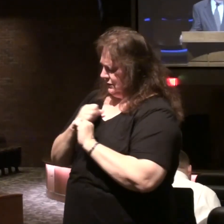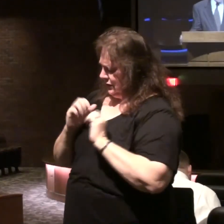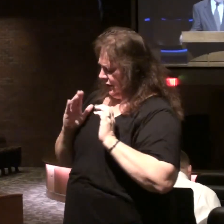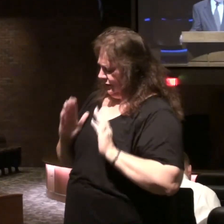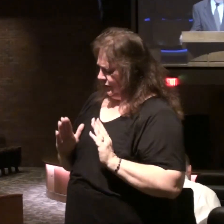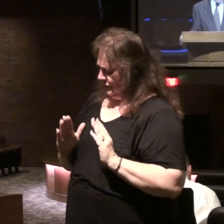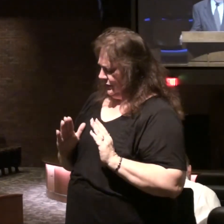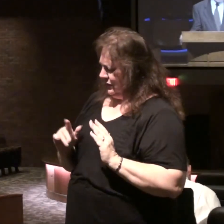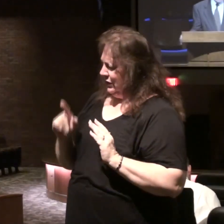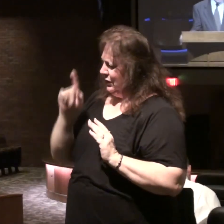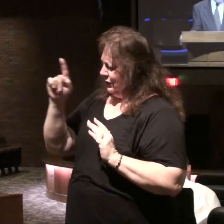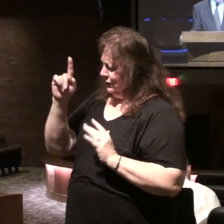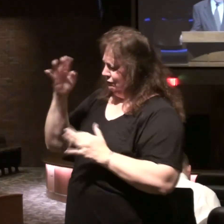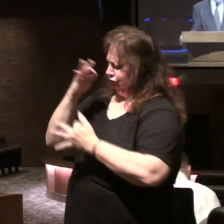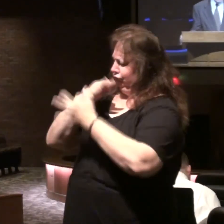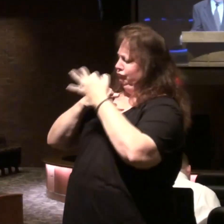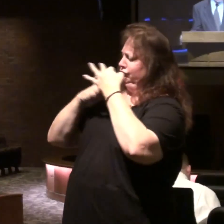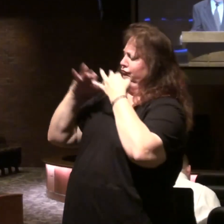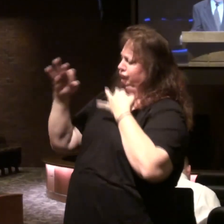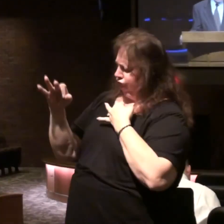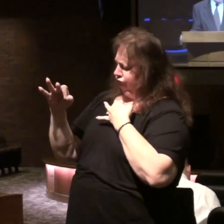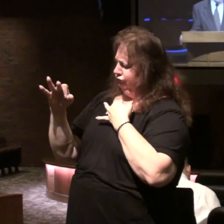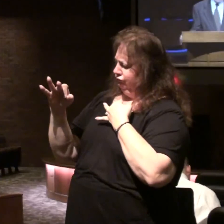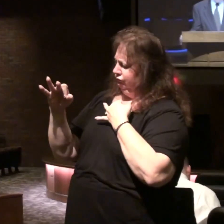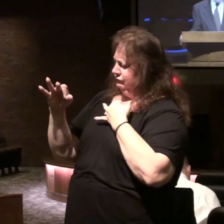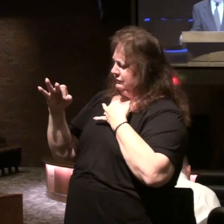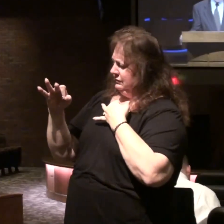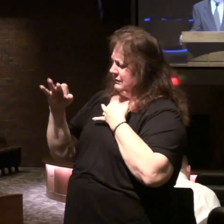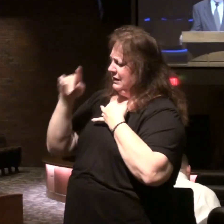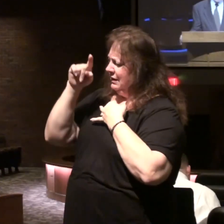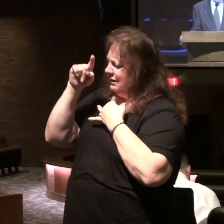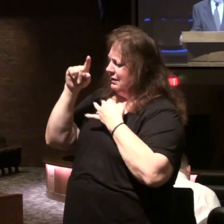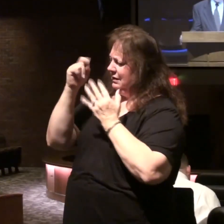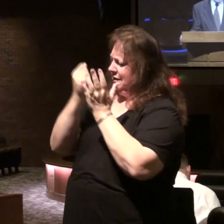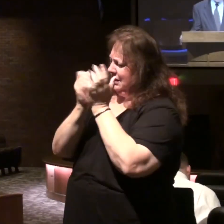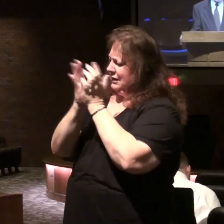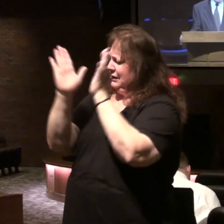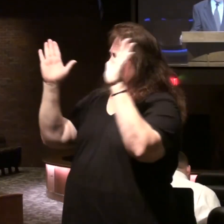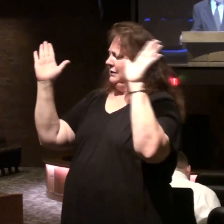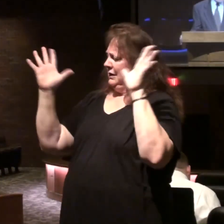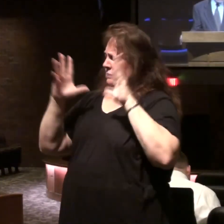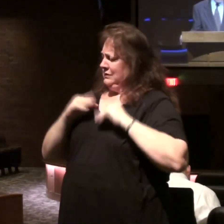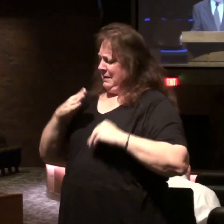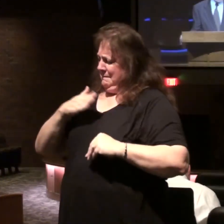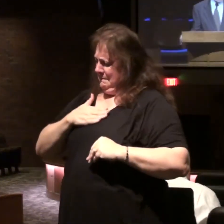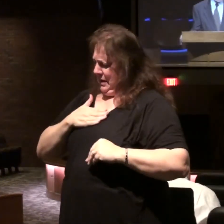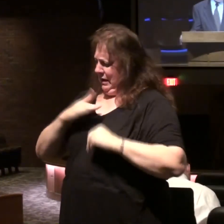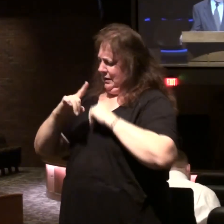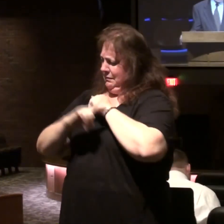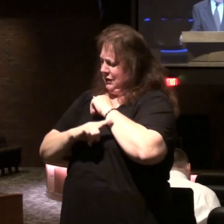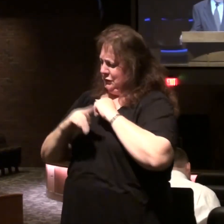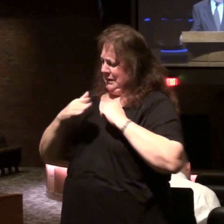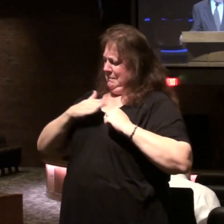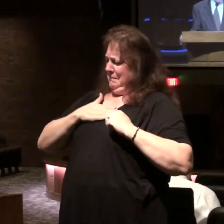the one who could take our place die on the cross to pay the penalty for our sins